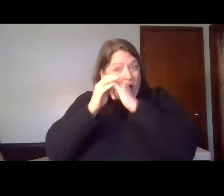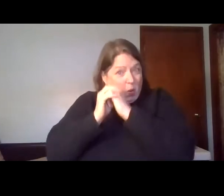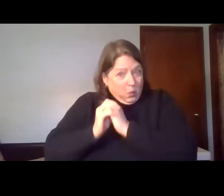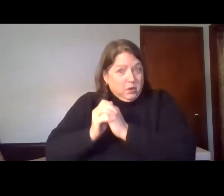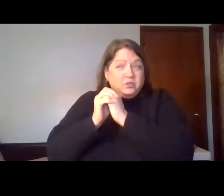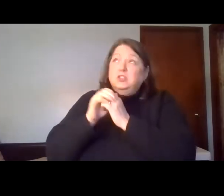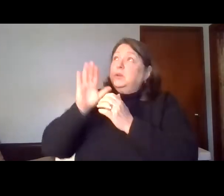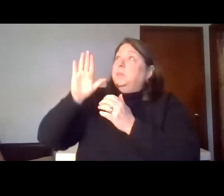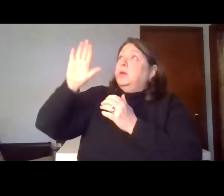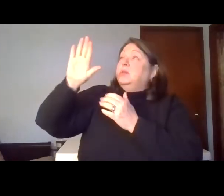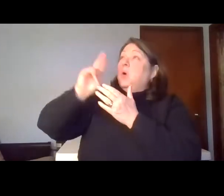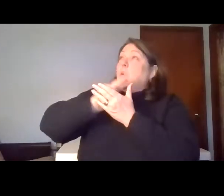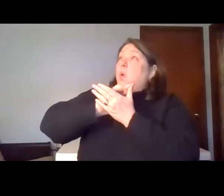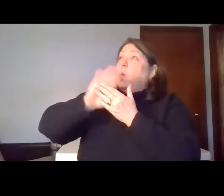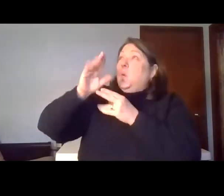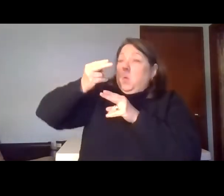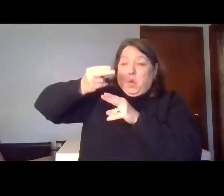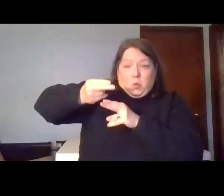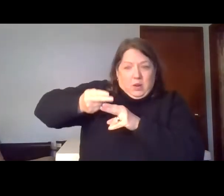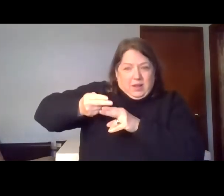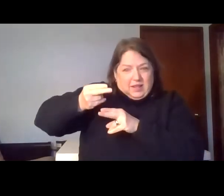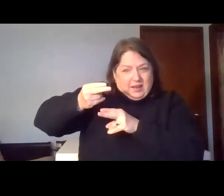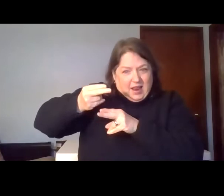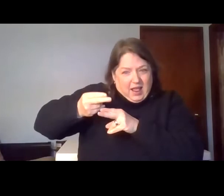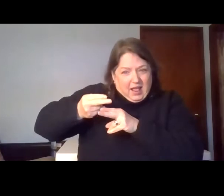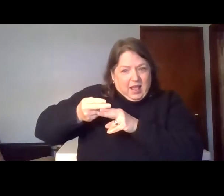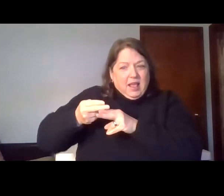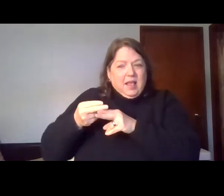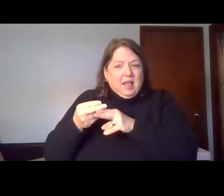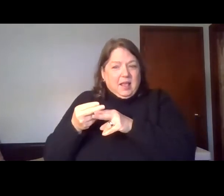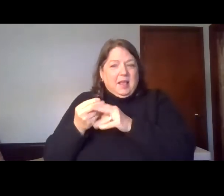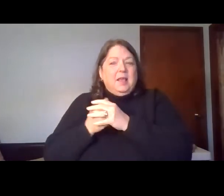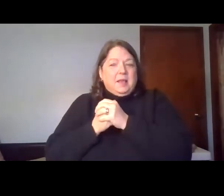I'll worship your holy name.